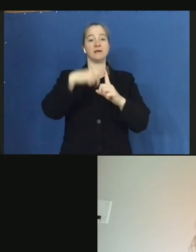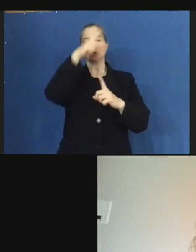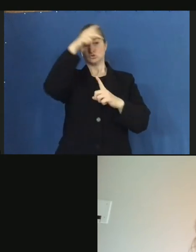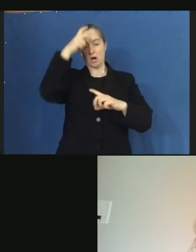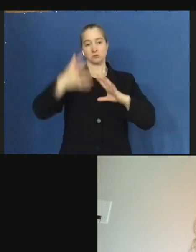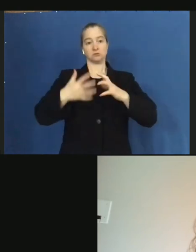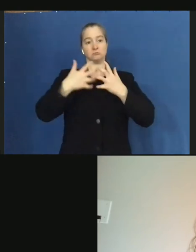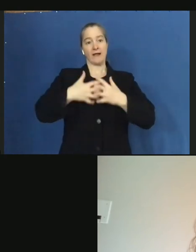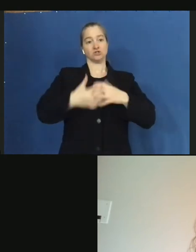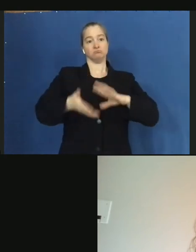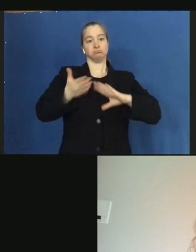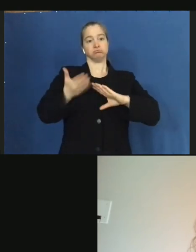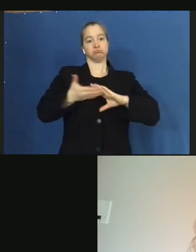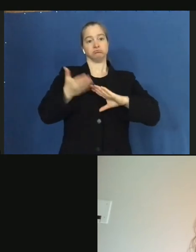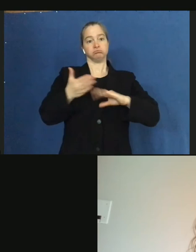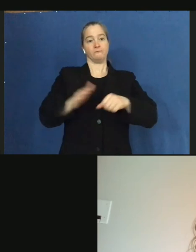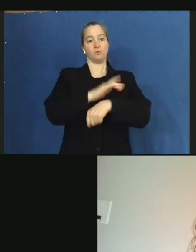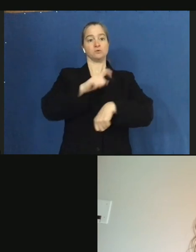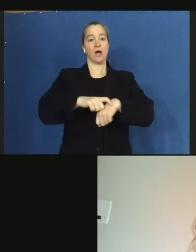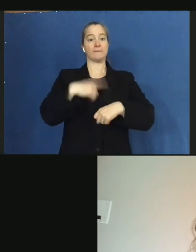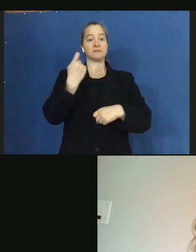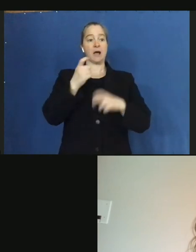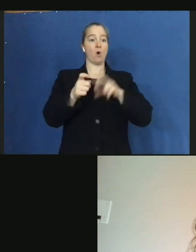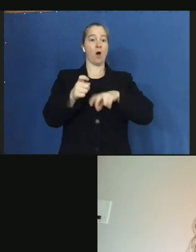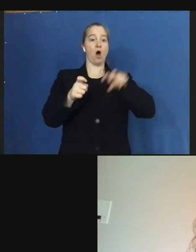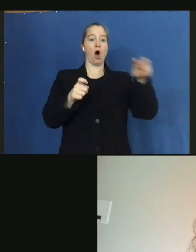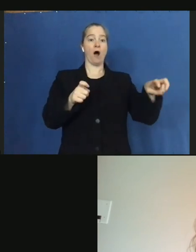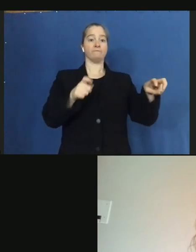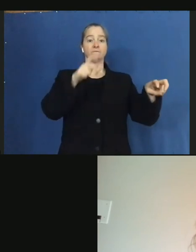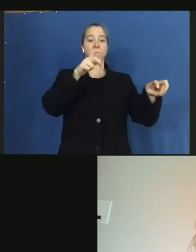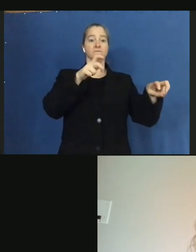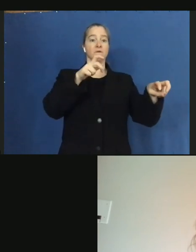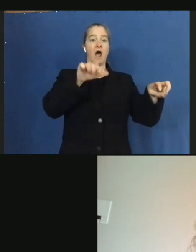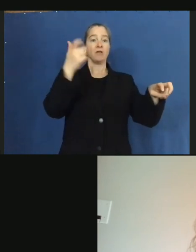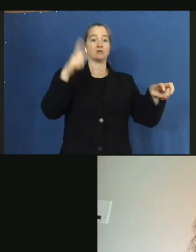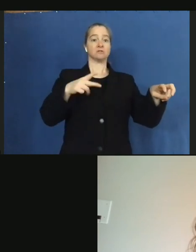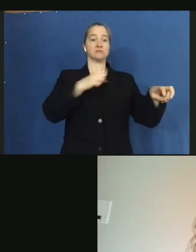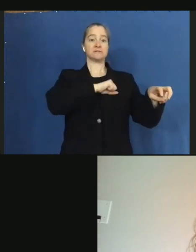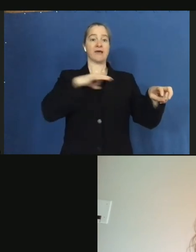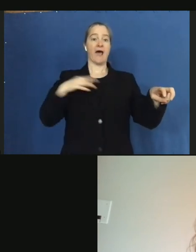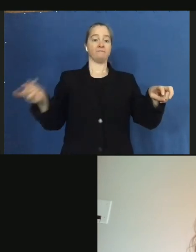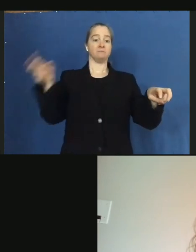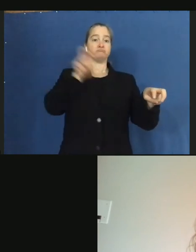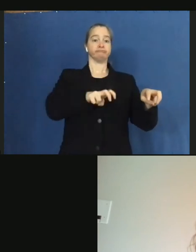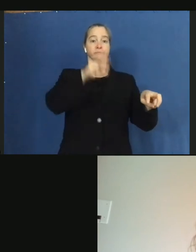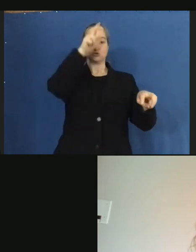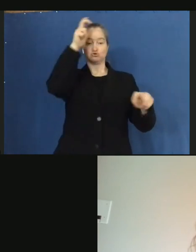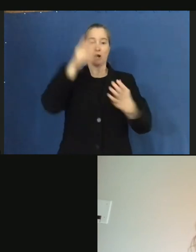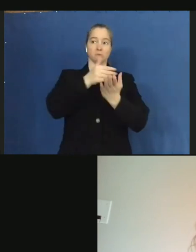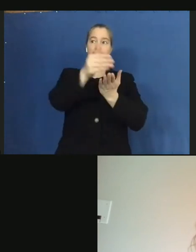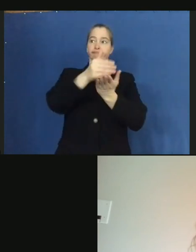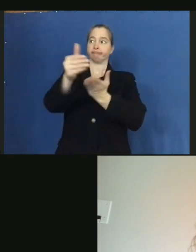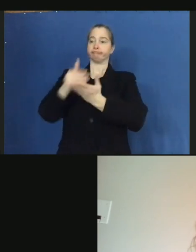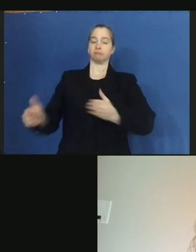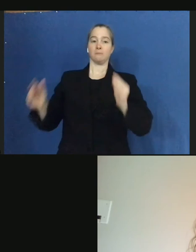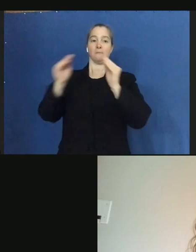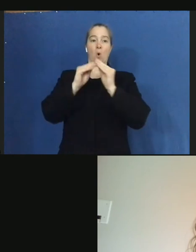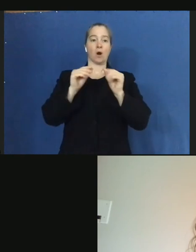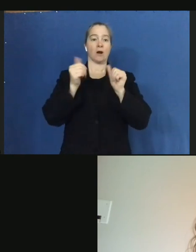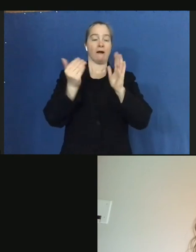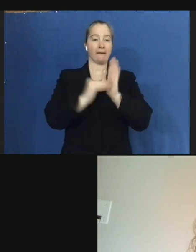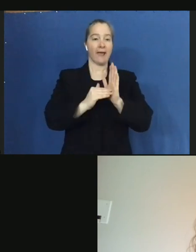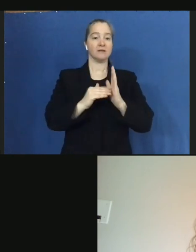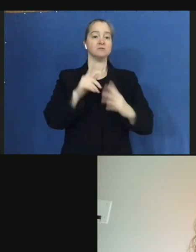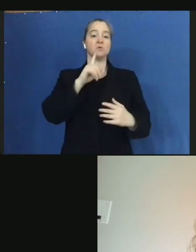again, you know, somebody gets off of that shift, they go off, the truck keeps running. So, it's a very lengthy storm to be